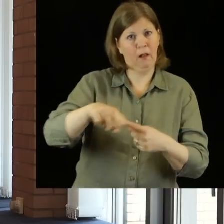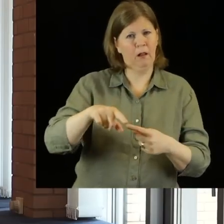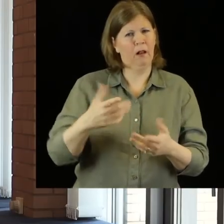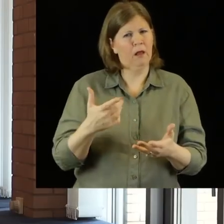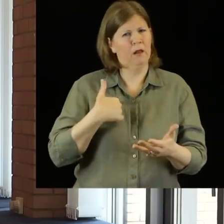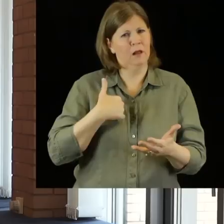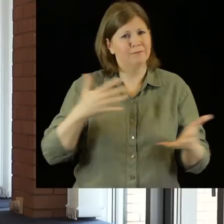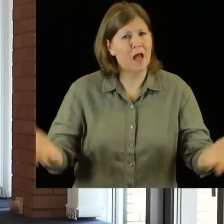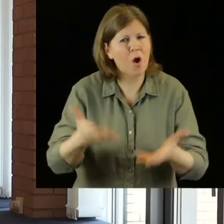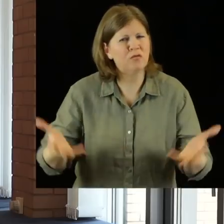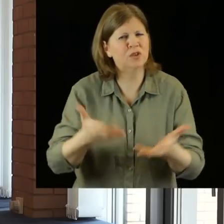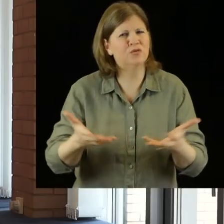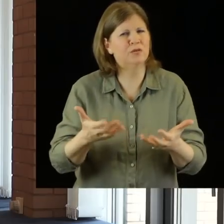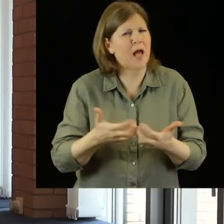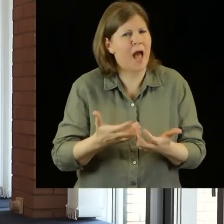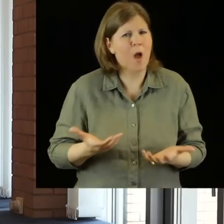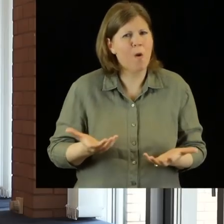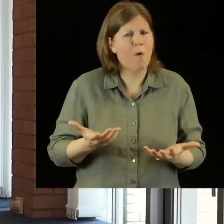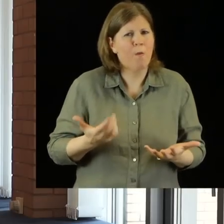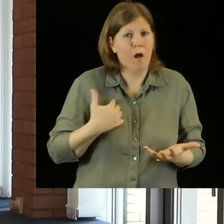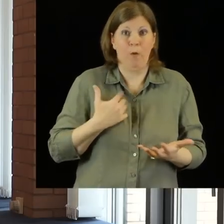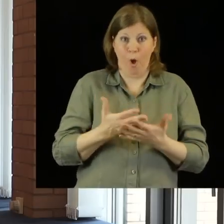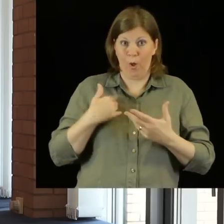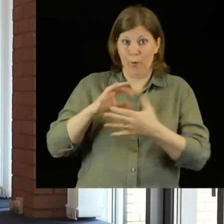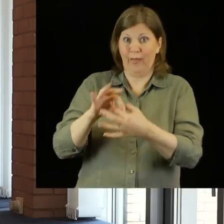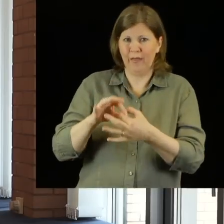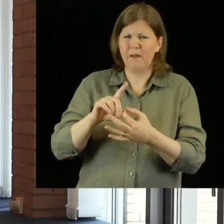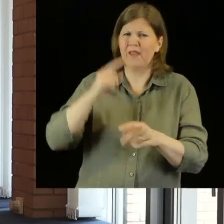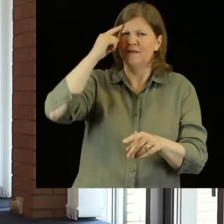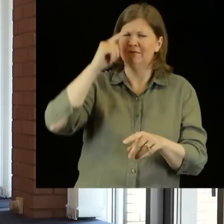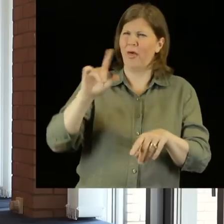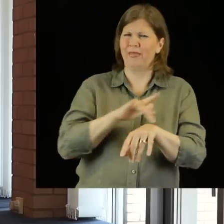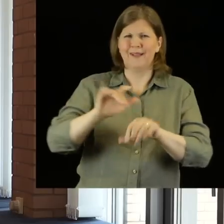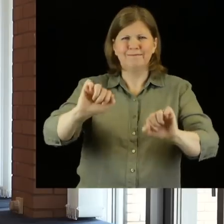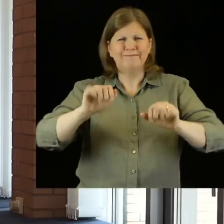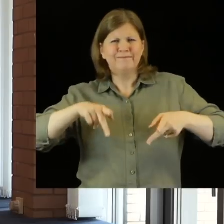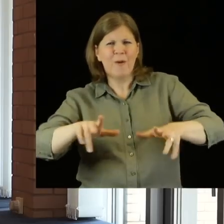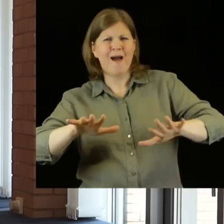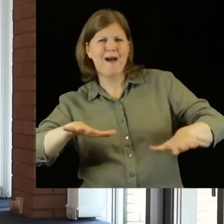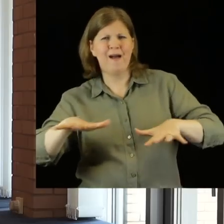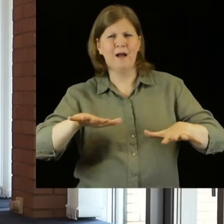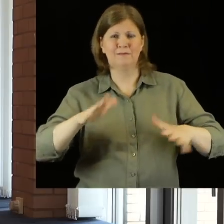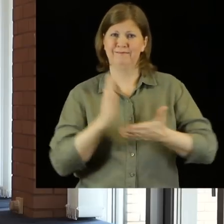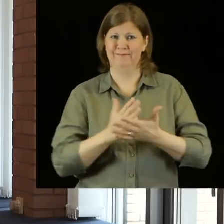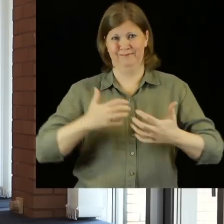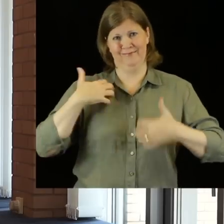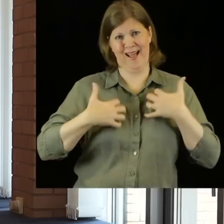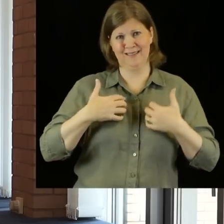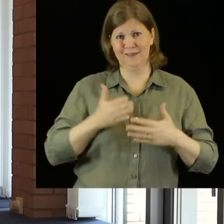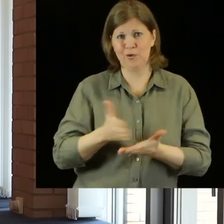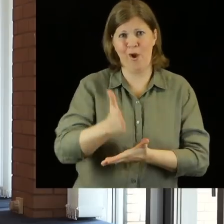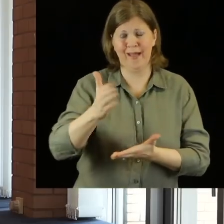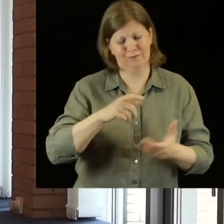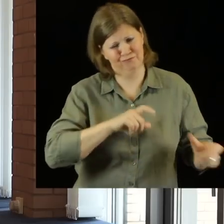I could do as a director and how I could encourage the young people I was working with to think in a theatrical